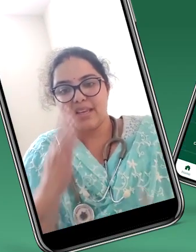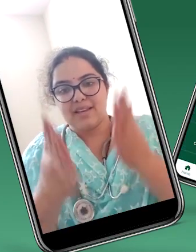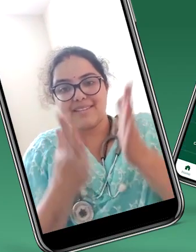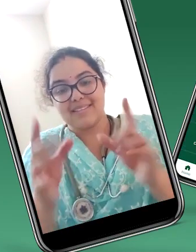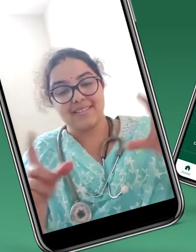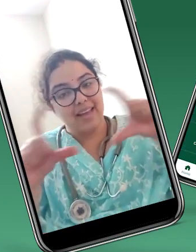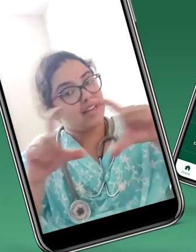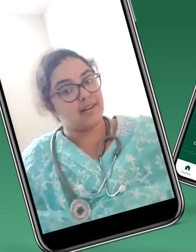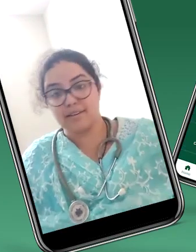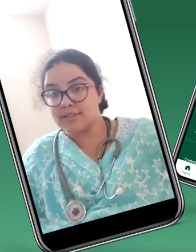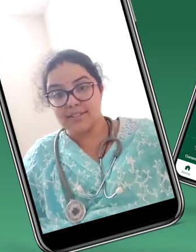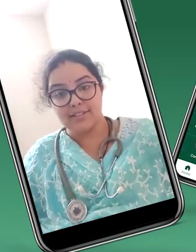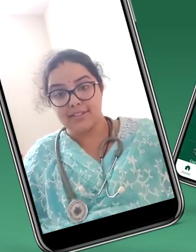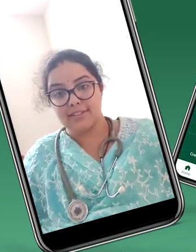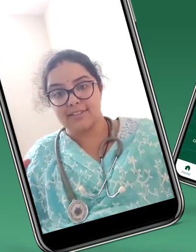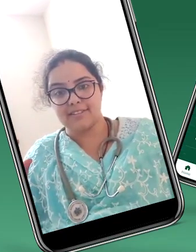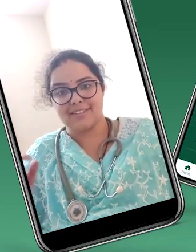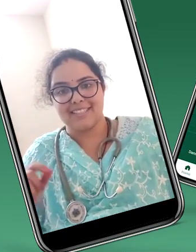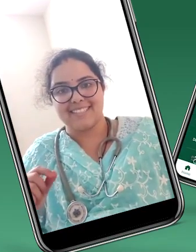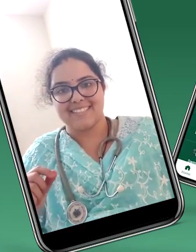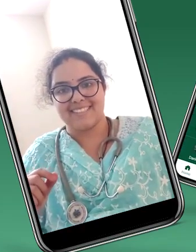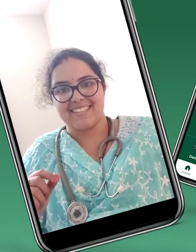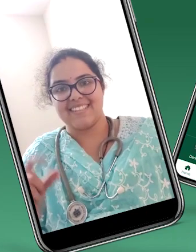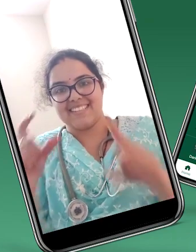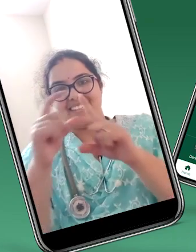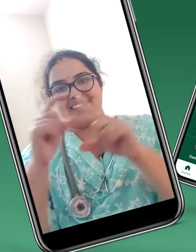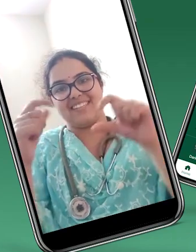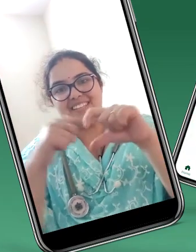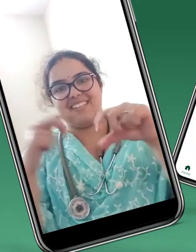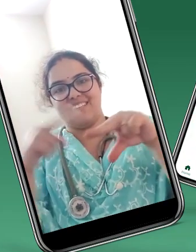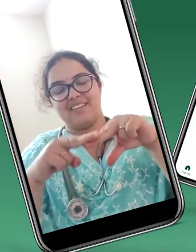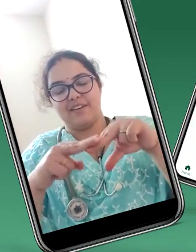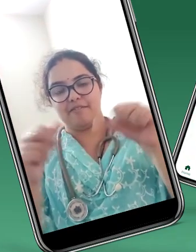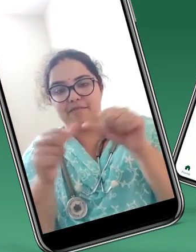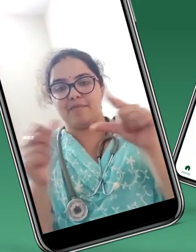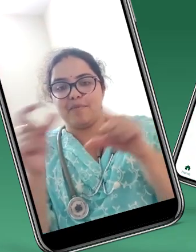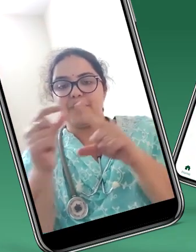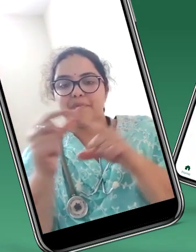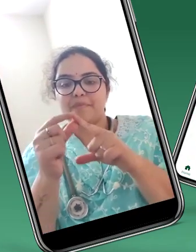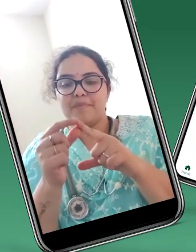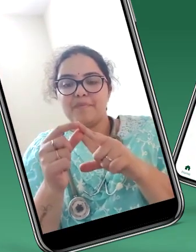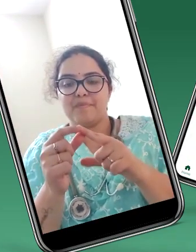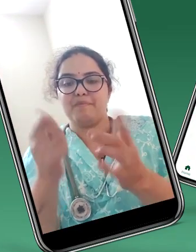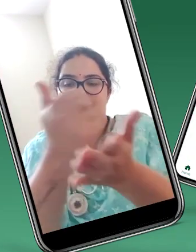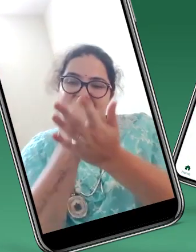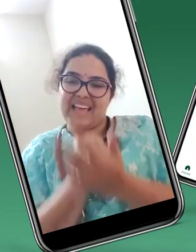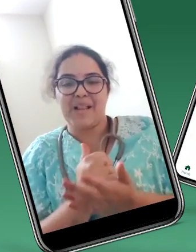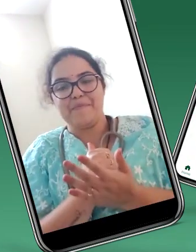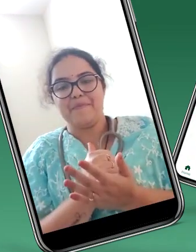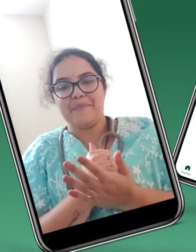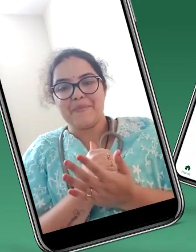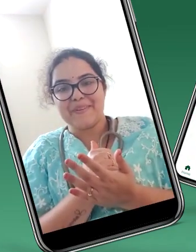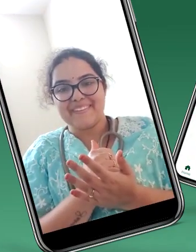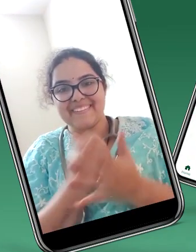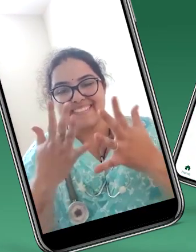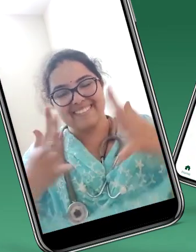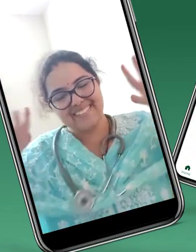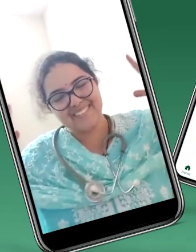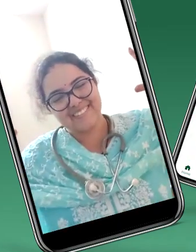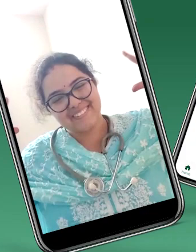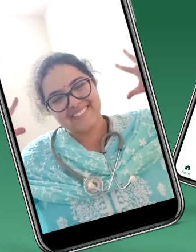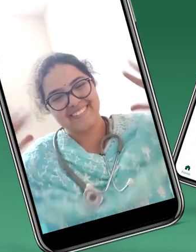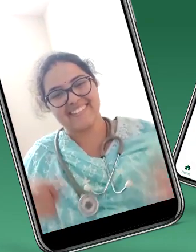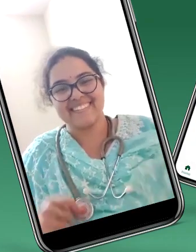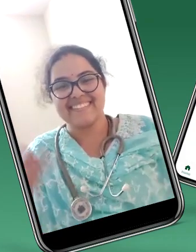This app has helped me a lot to understand my deaf patients.